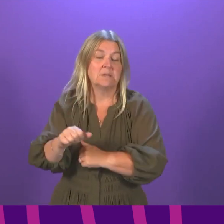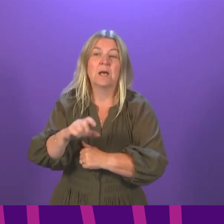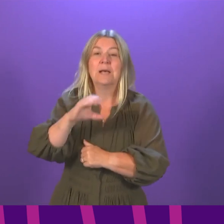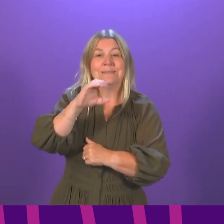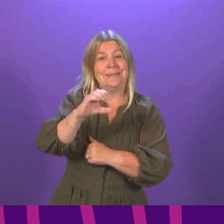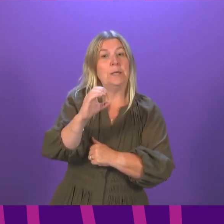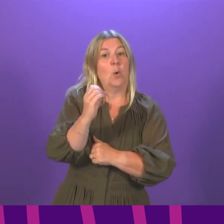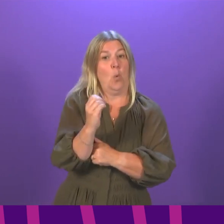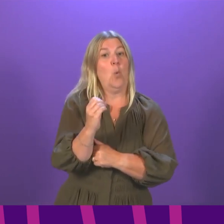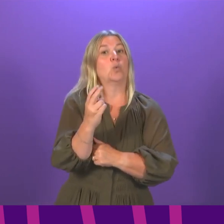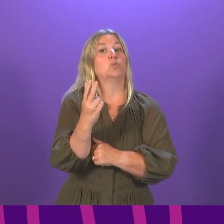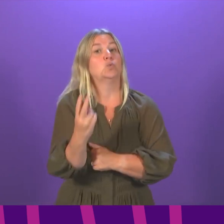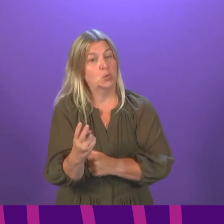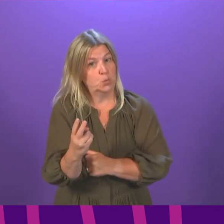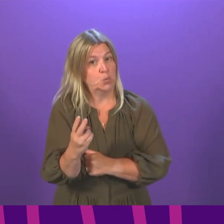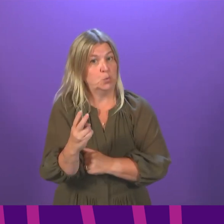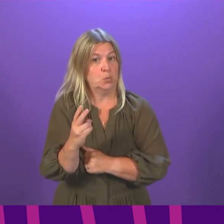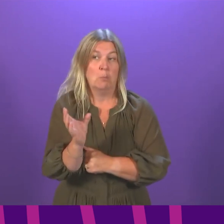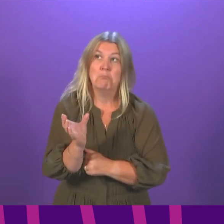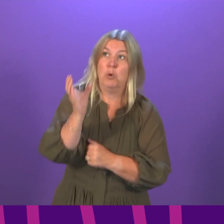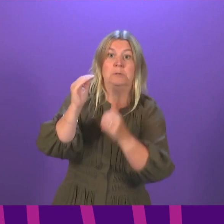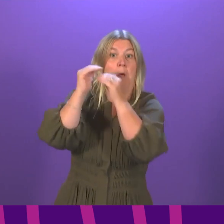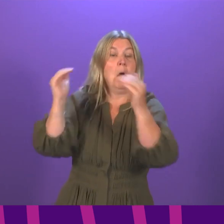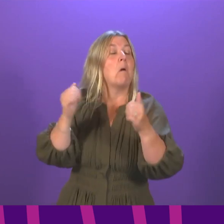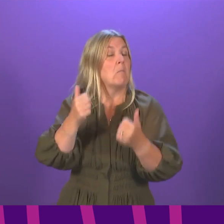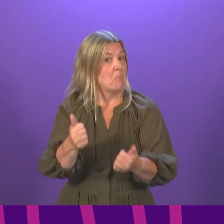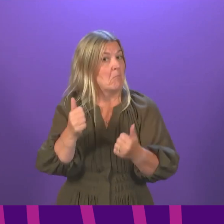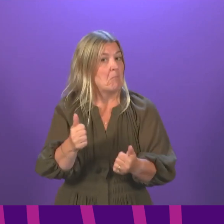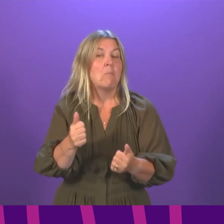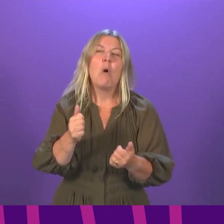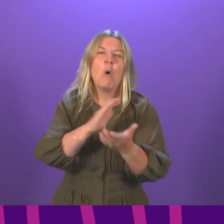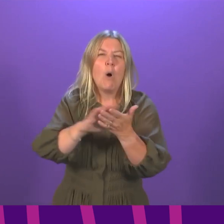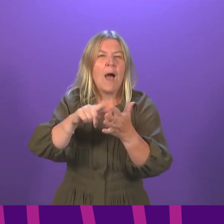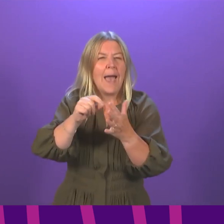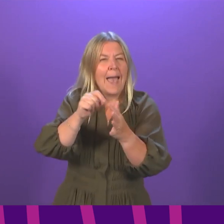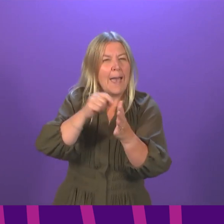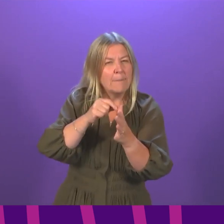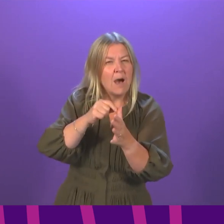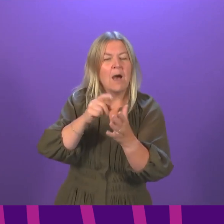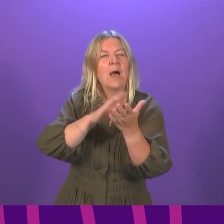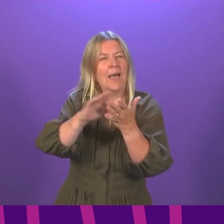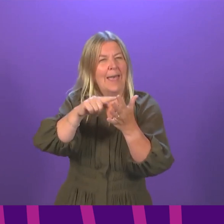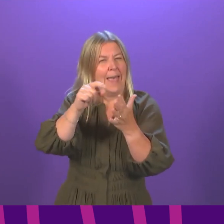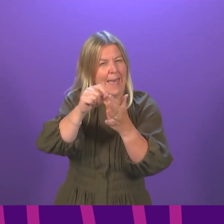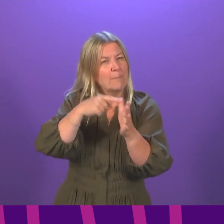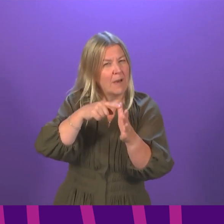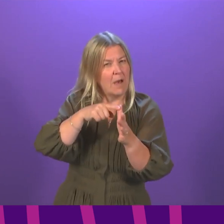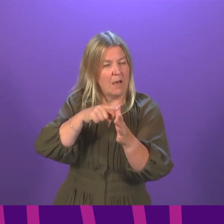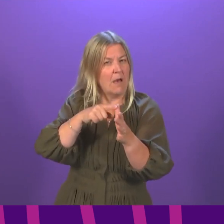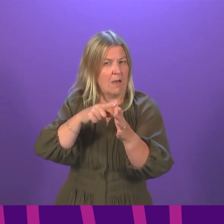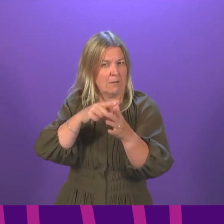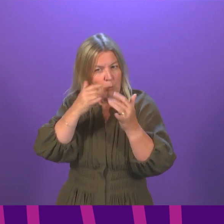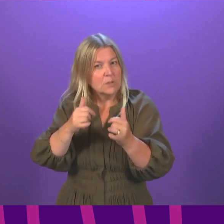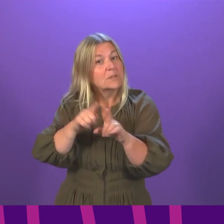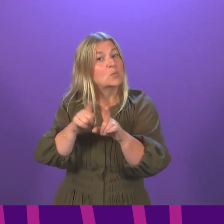air filtration for a virus that is aerosolised as well. Can the First Minister expand on the introduction of CO2 monitoring